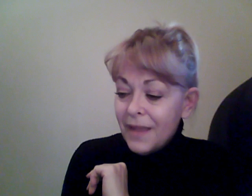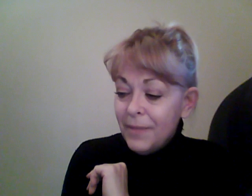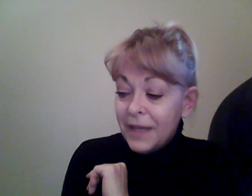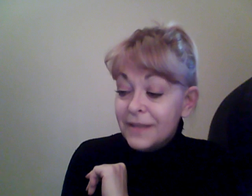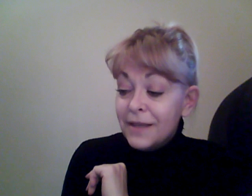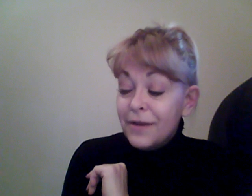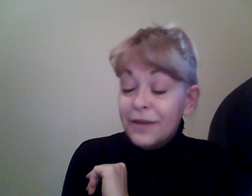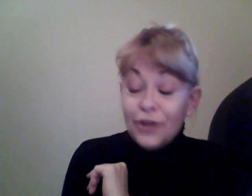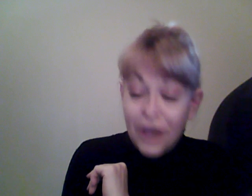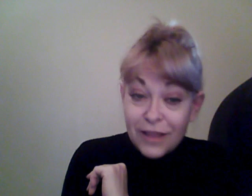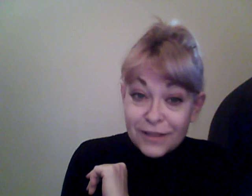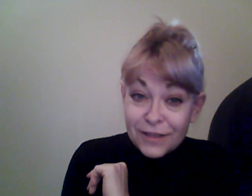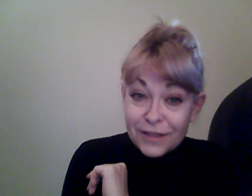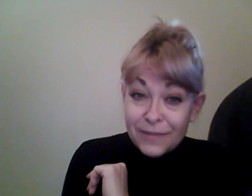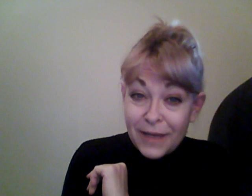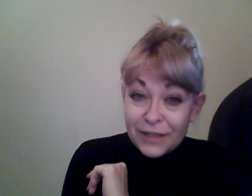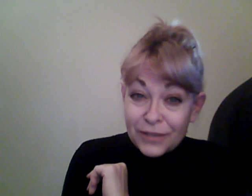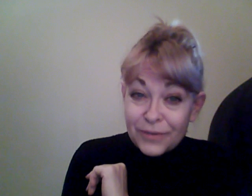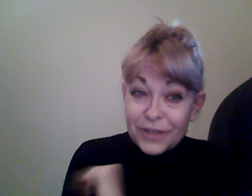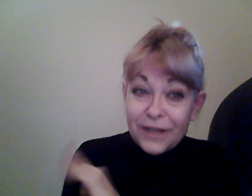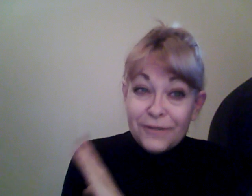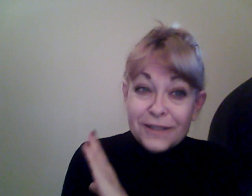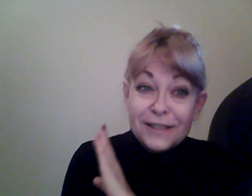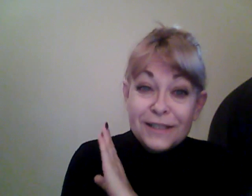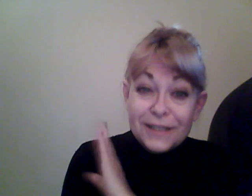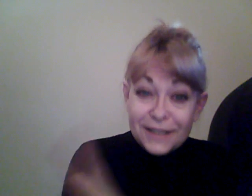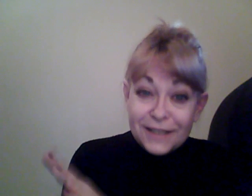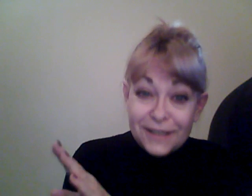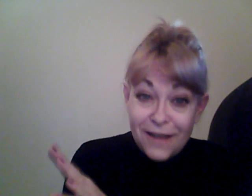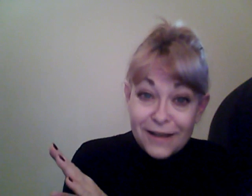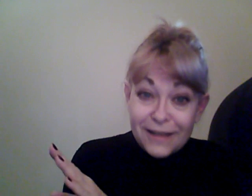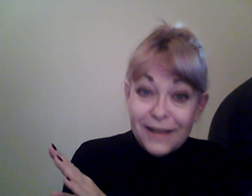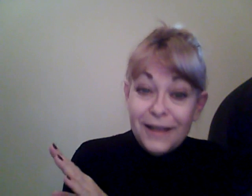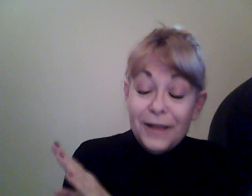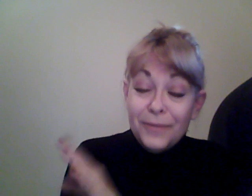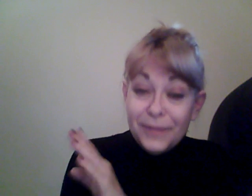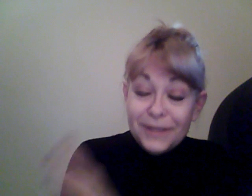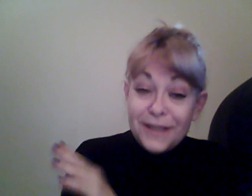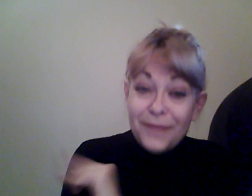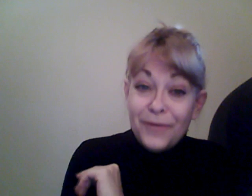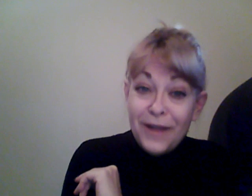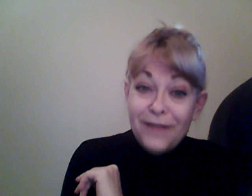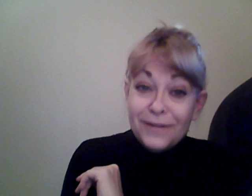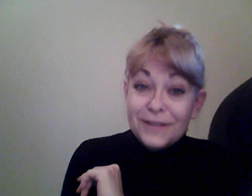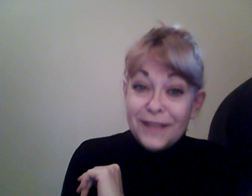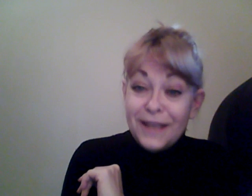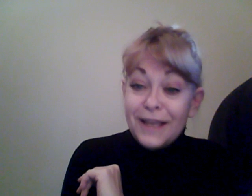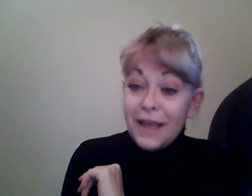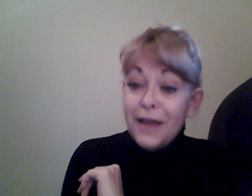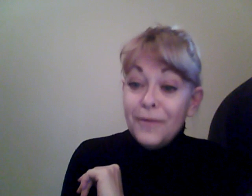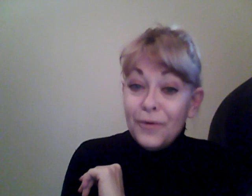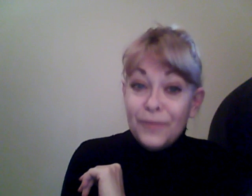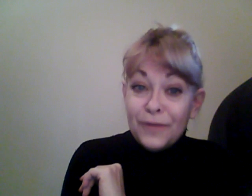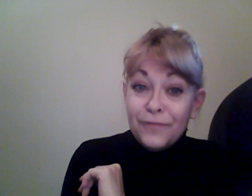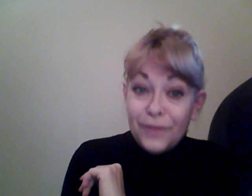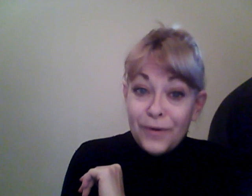Because I had not listened to my intuition. I was listening to society. But this time around, it was like, I'm going with the flow.